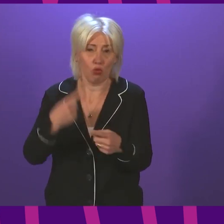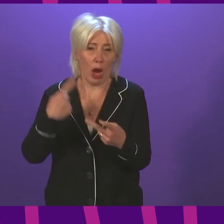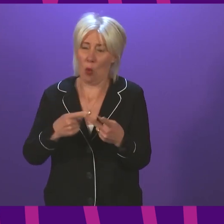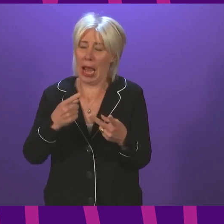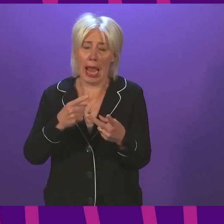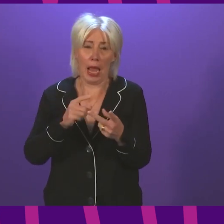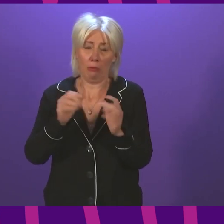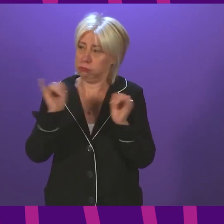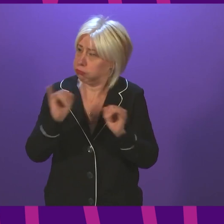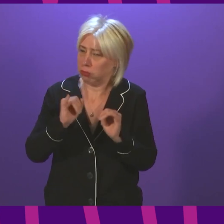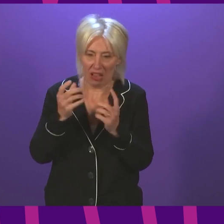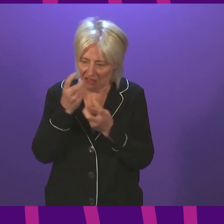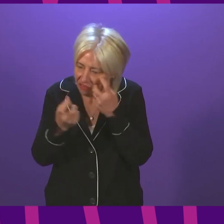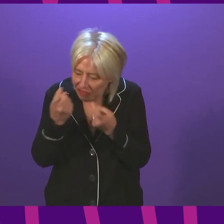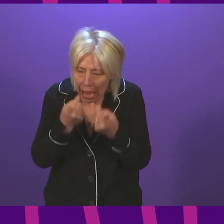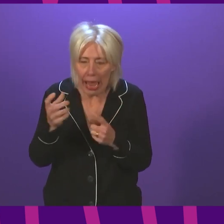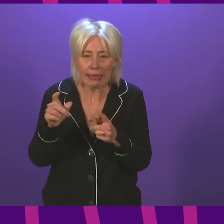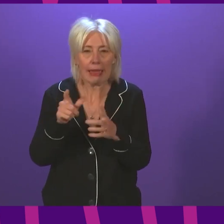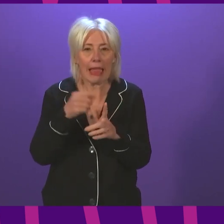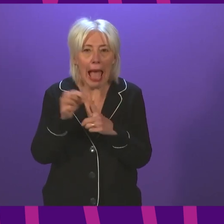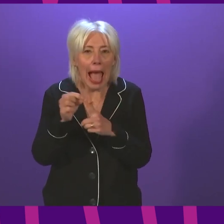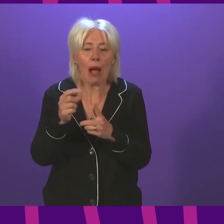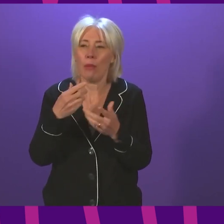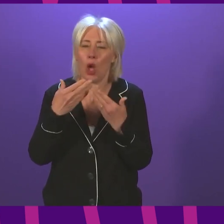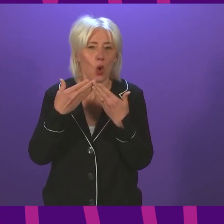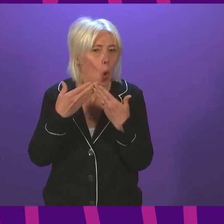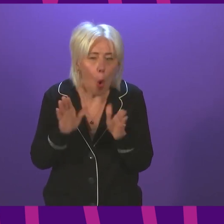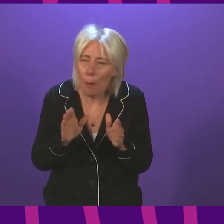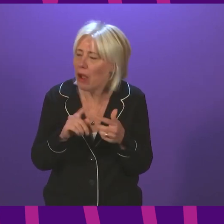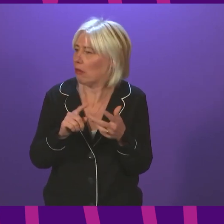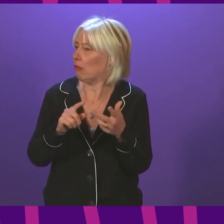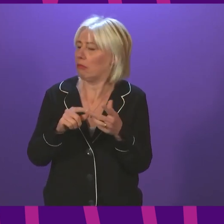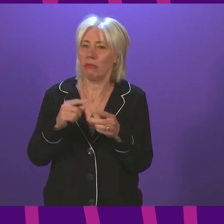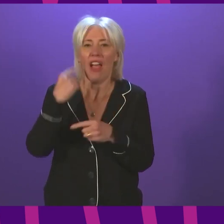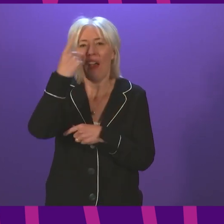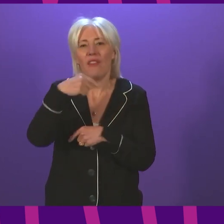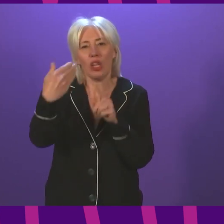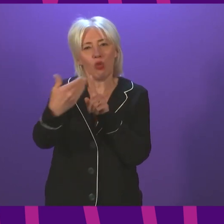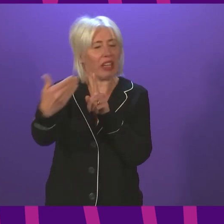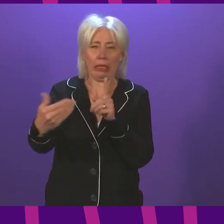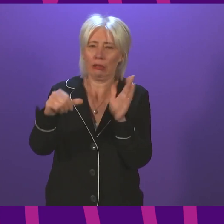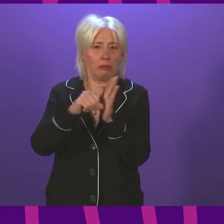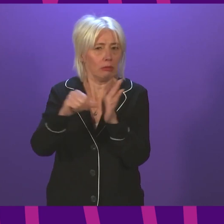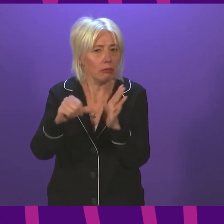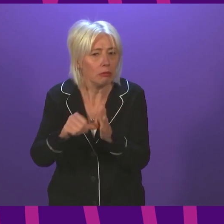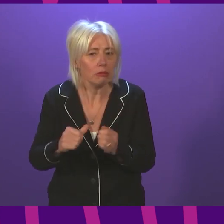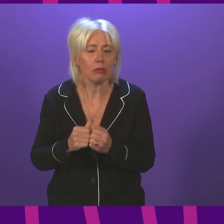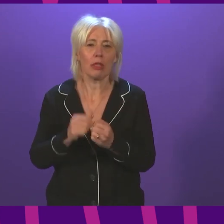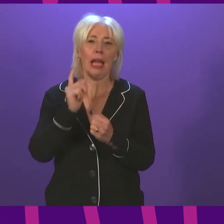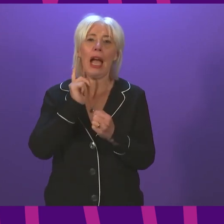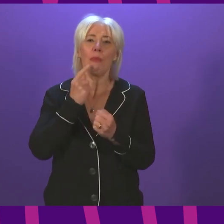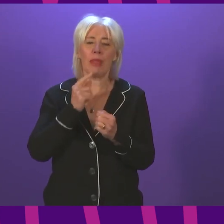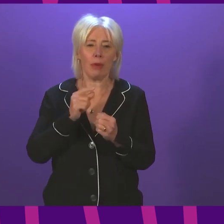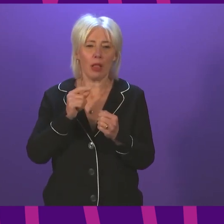People couldn't find the app. They couldn't get the app to open. There were issues with facial recognition even when people completed